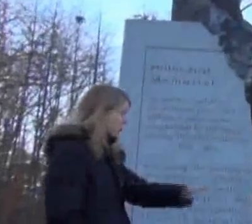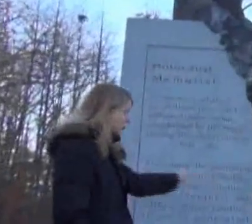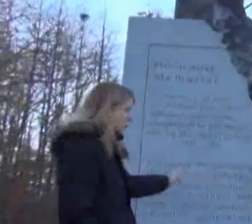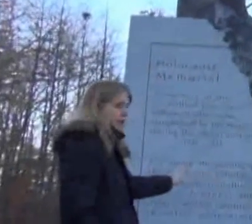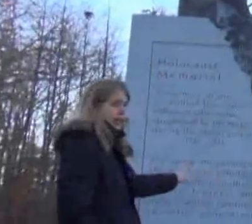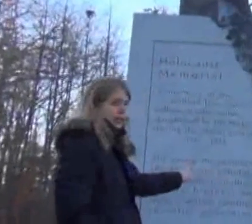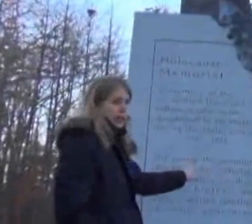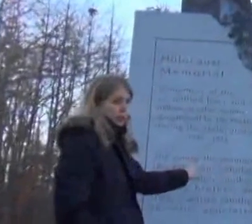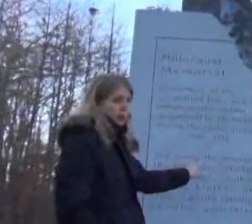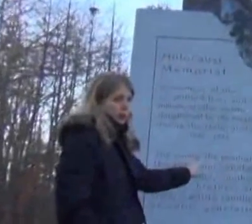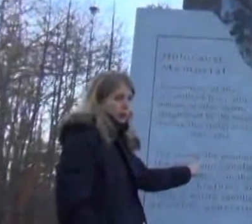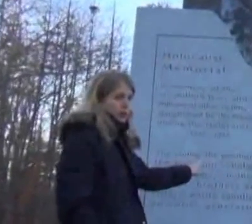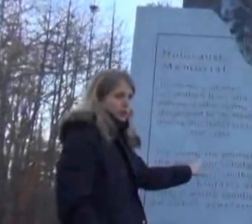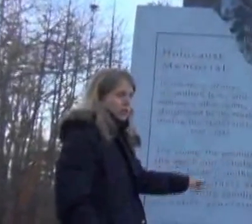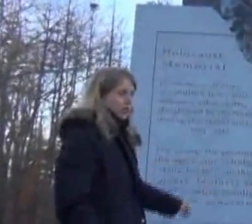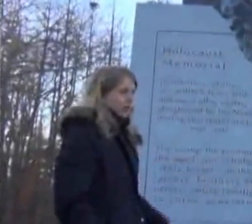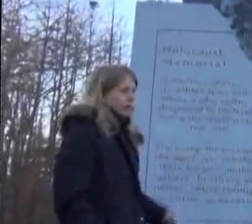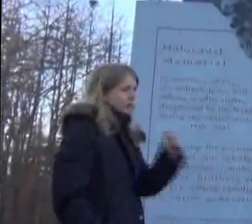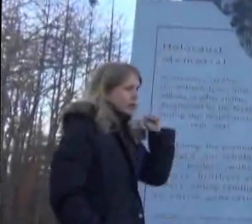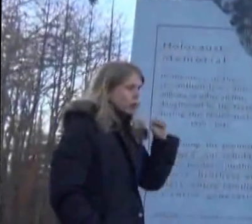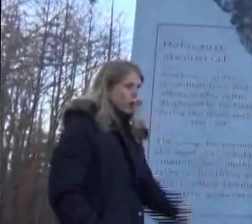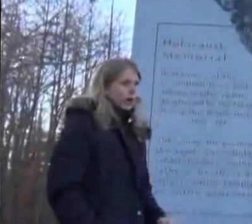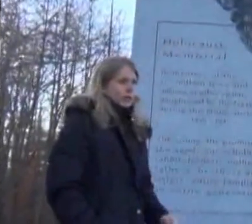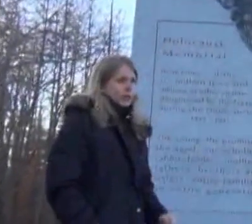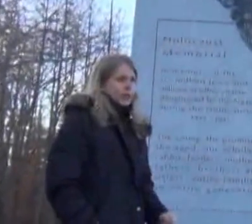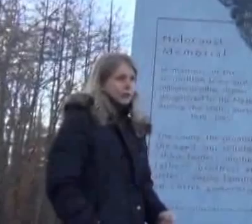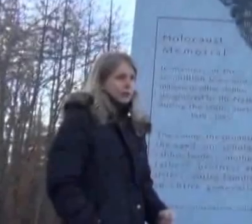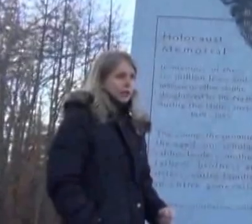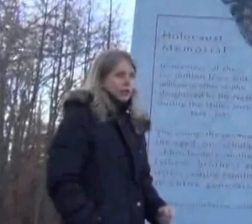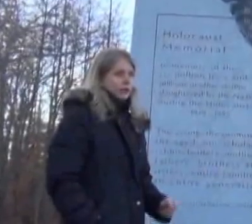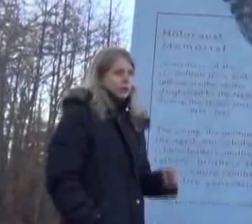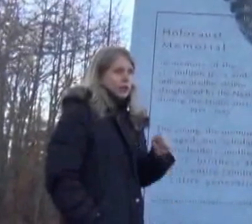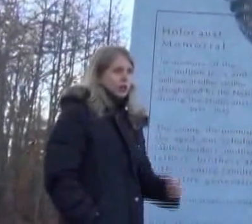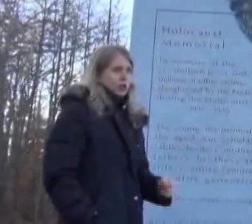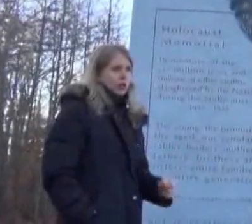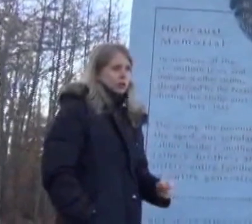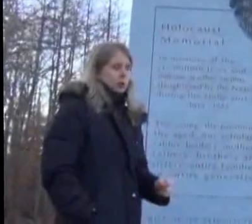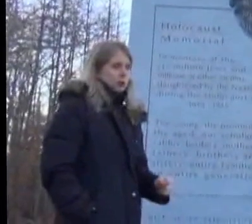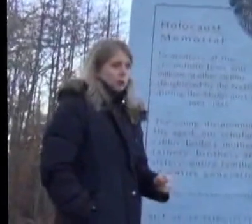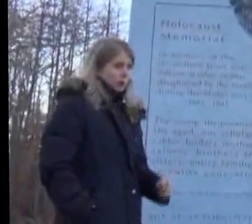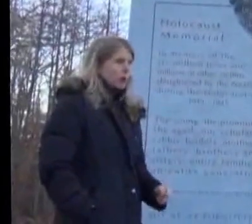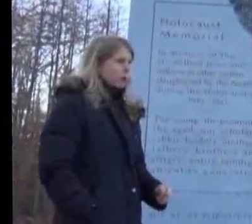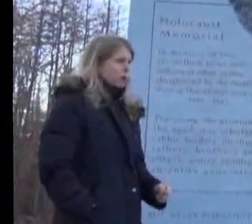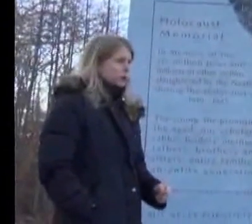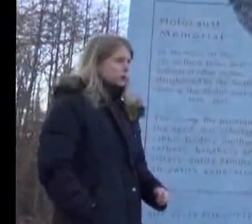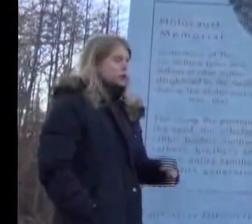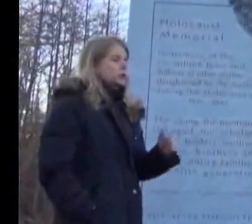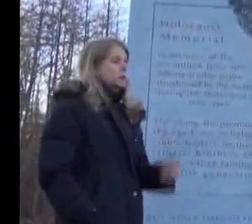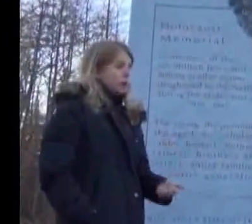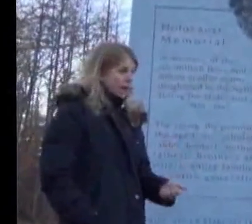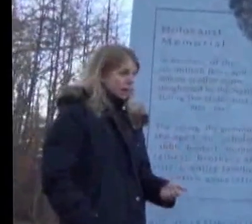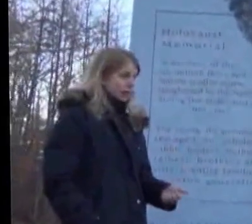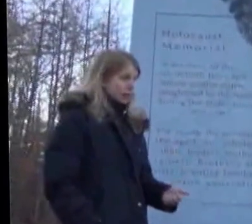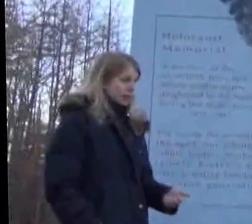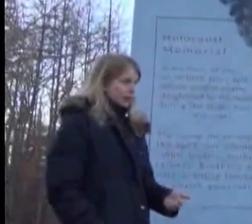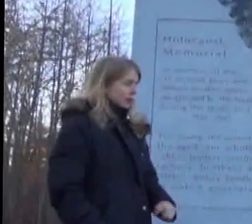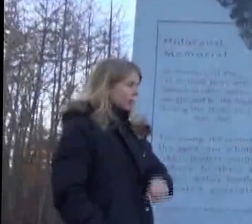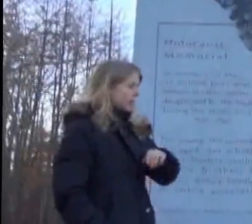entire thing in nine months. Wow. Because they wanted to have it ready for the Holocaust Remembrance, which is in May. They